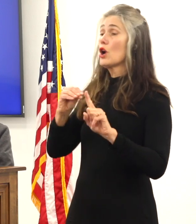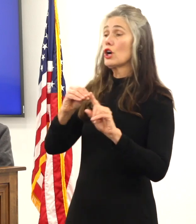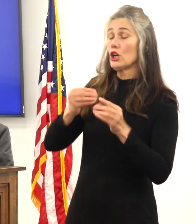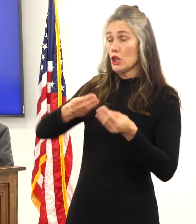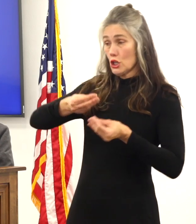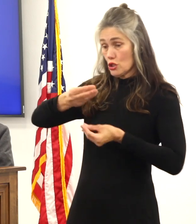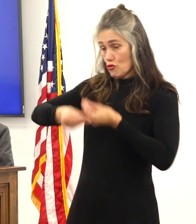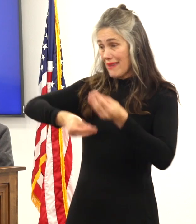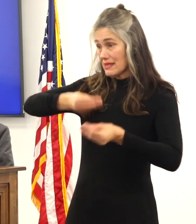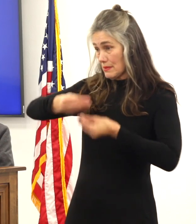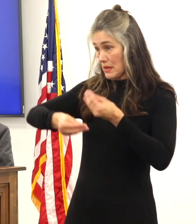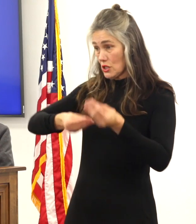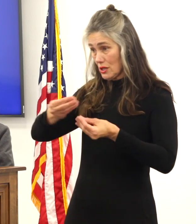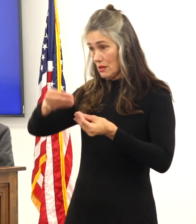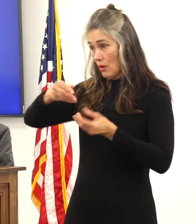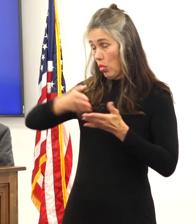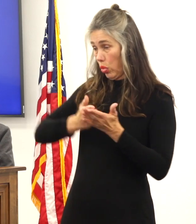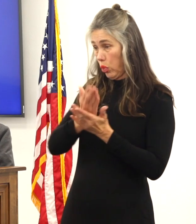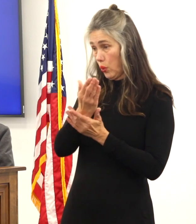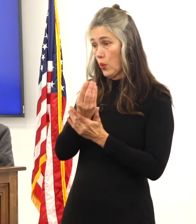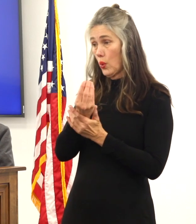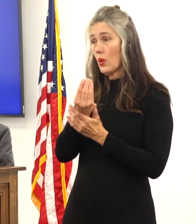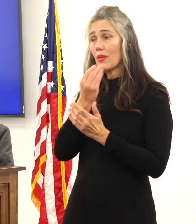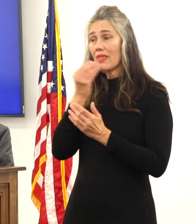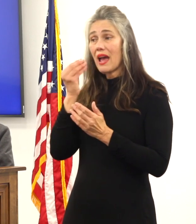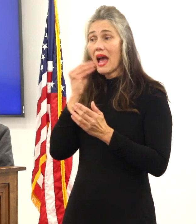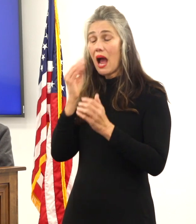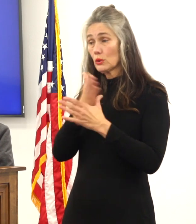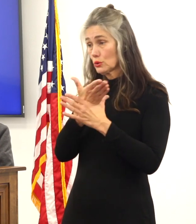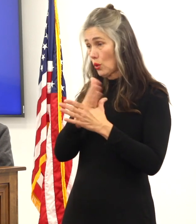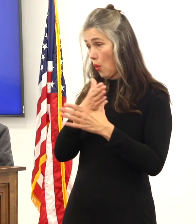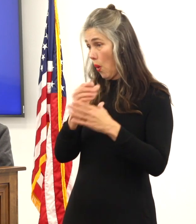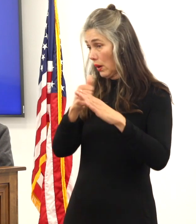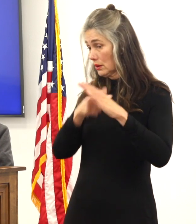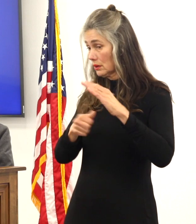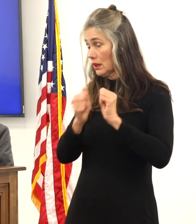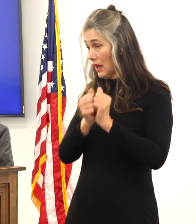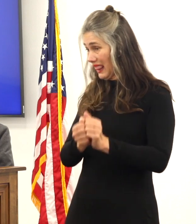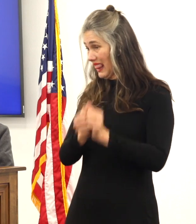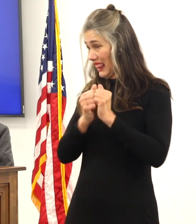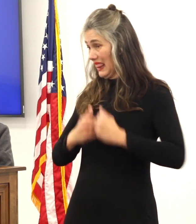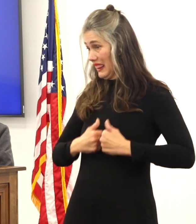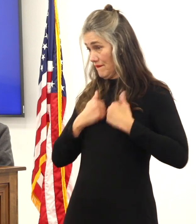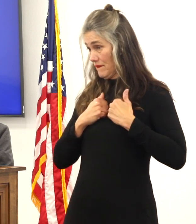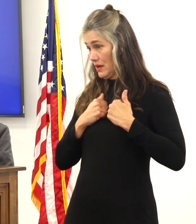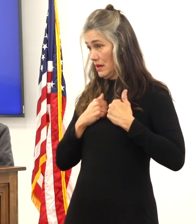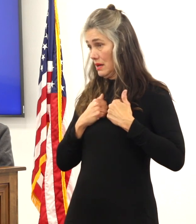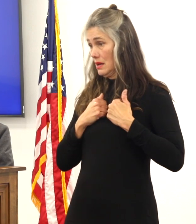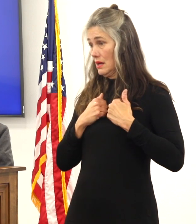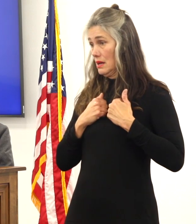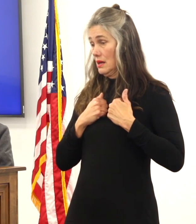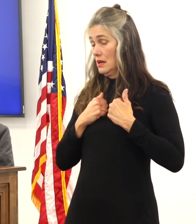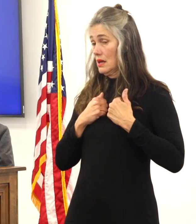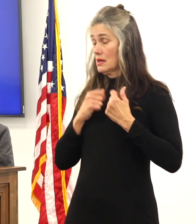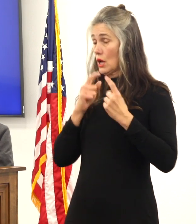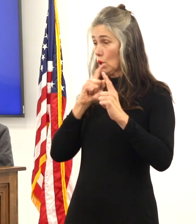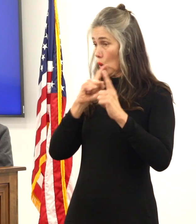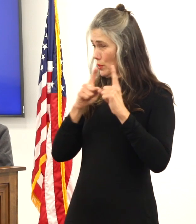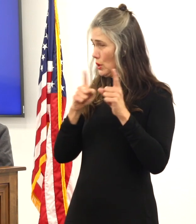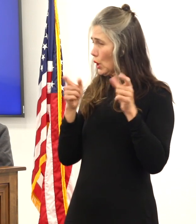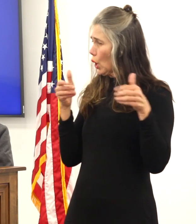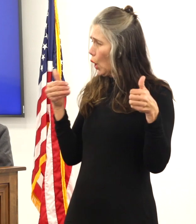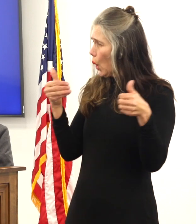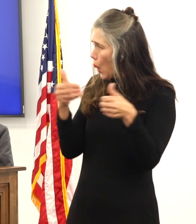the most common way of getting this disease those are people who live and communicate in the